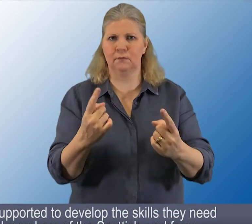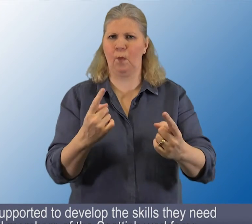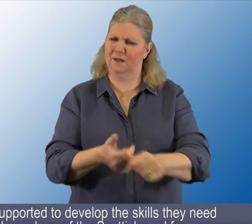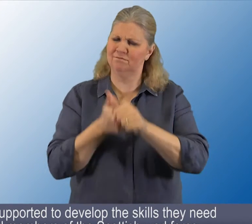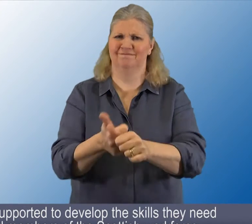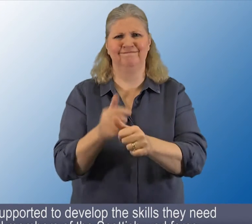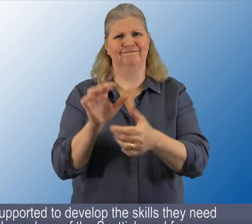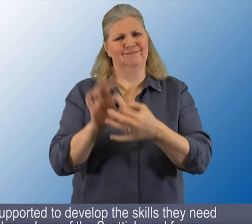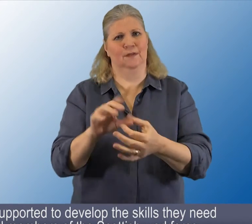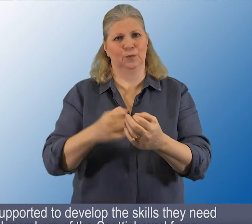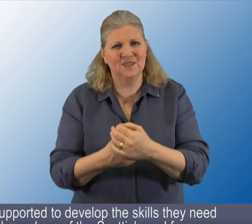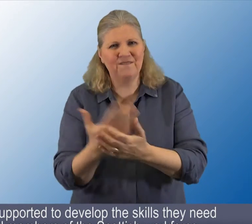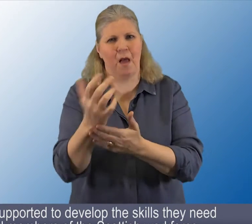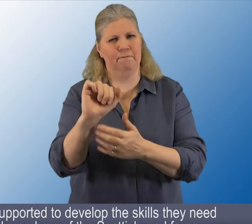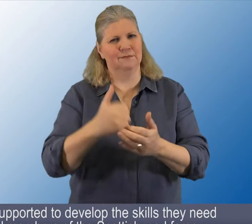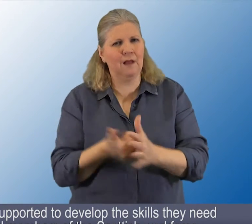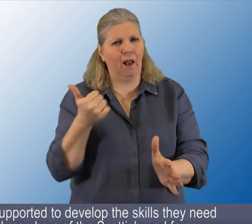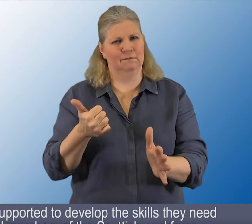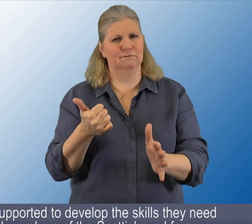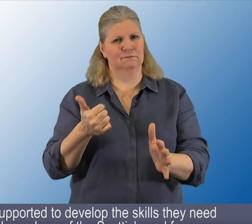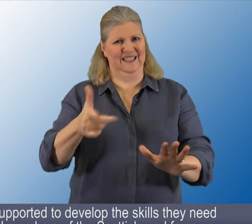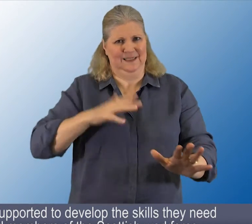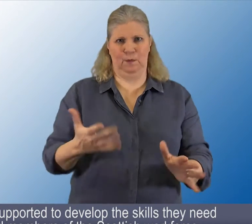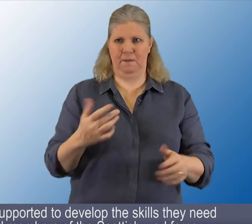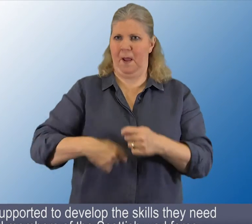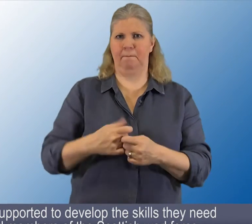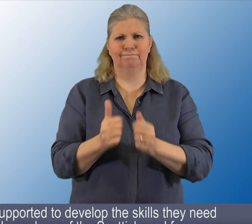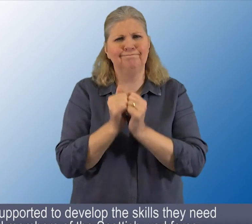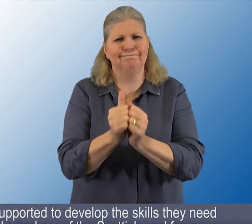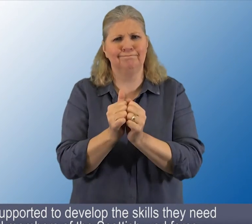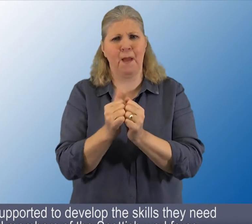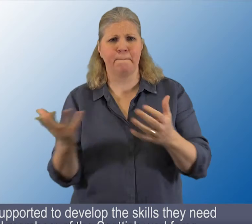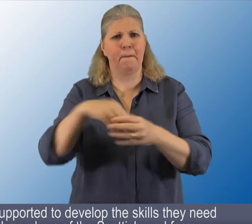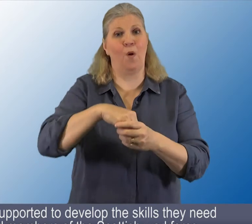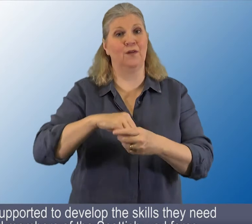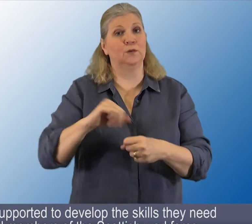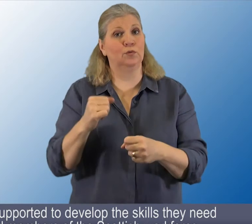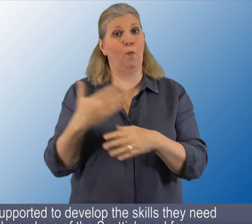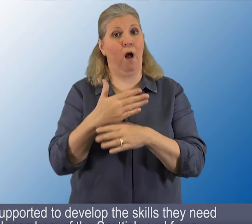BSL users will be supported to develop the skills they need to become valued members of the Scottish workforce.